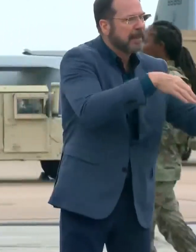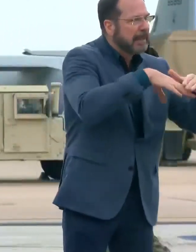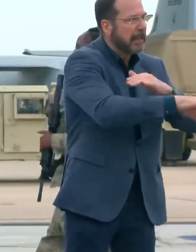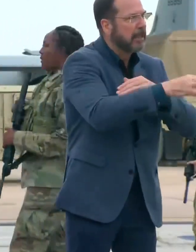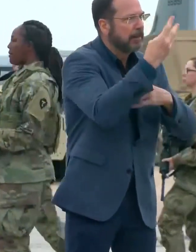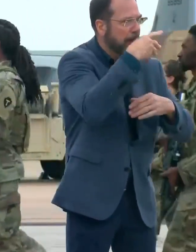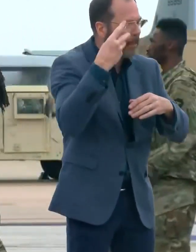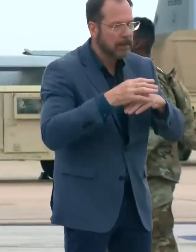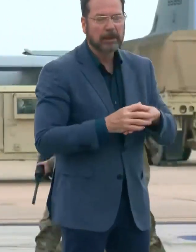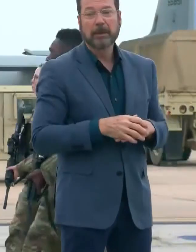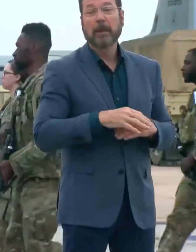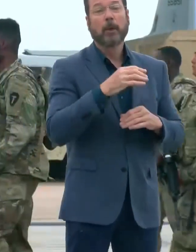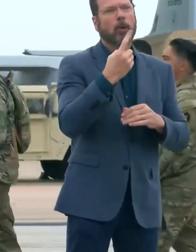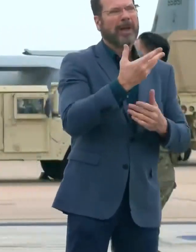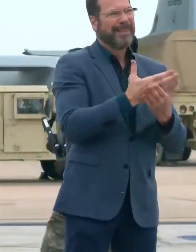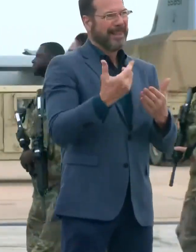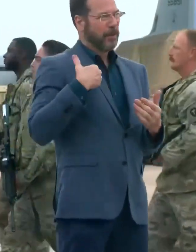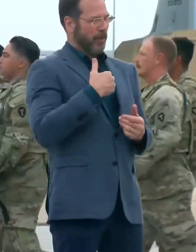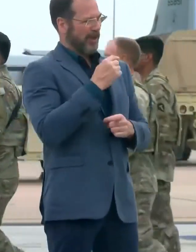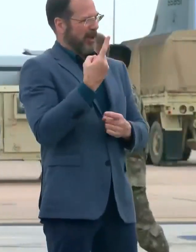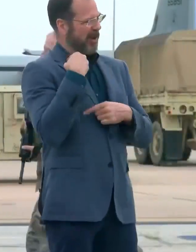regard to smuggling, one thing that we've always been dealing with are either...